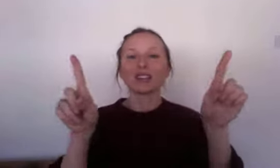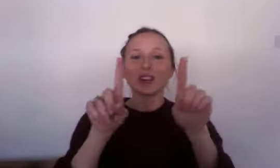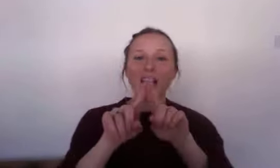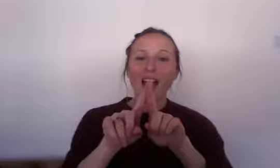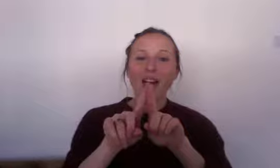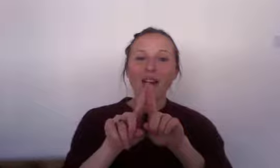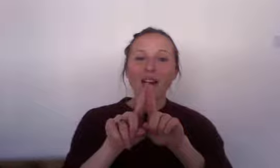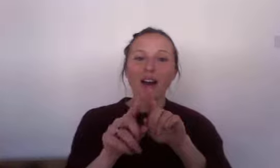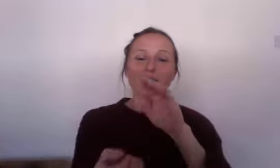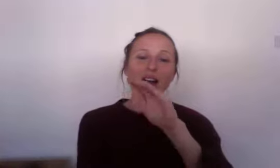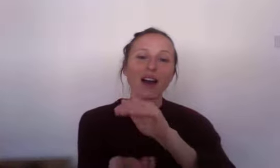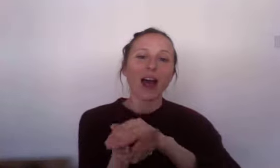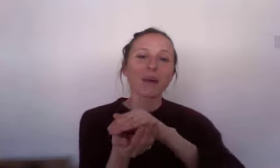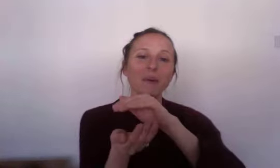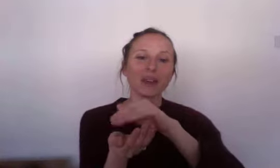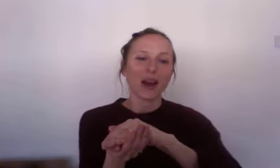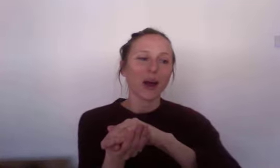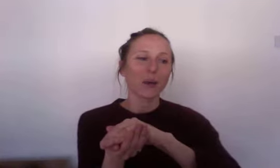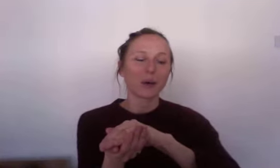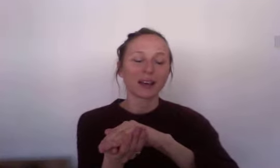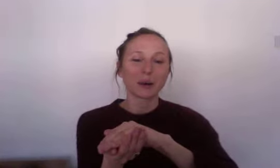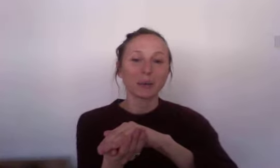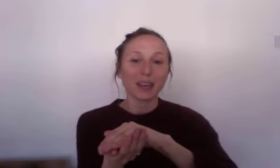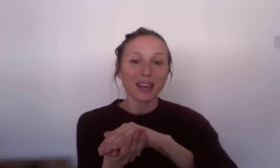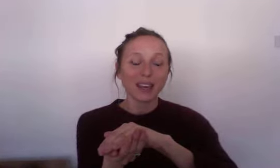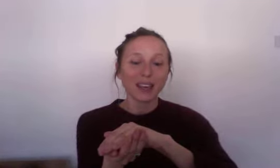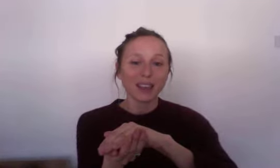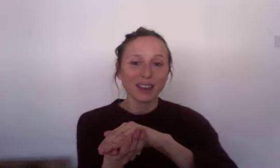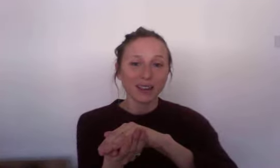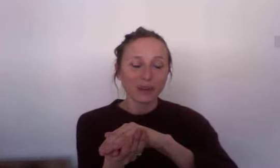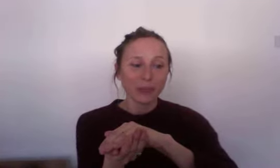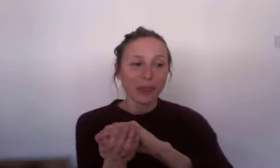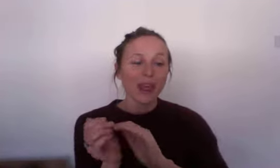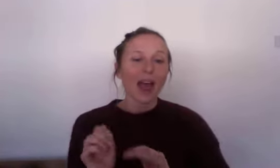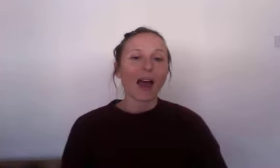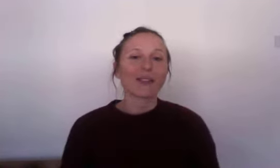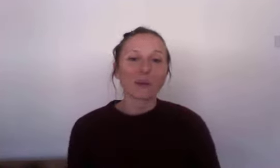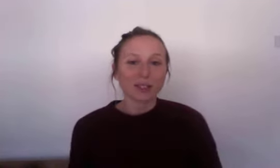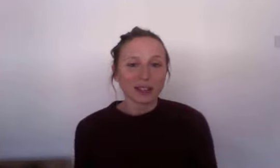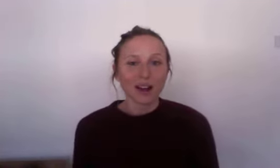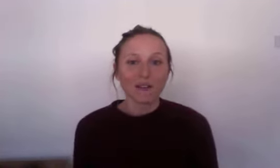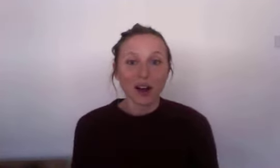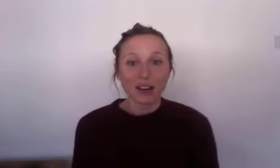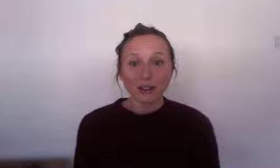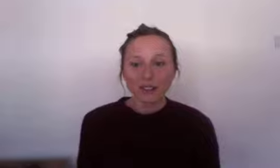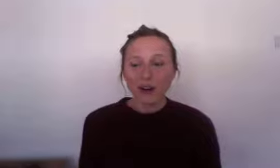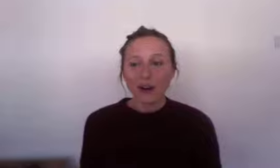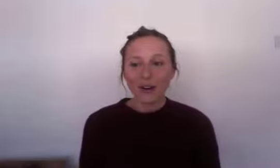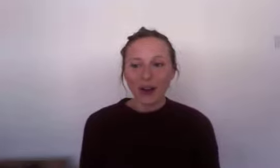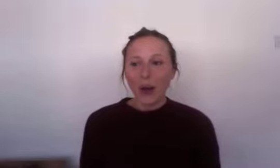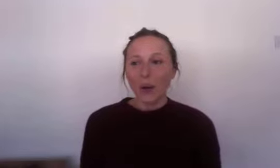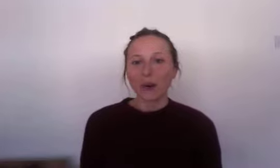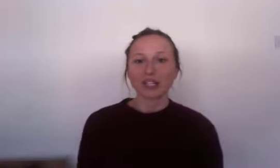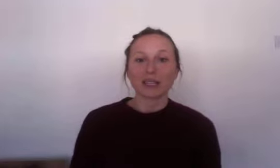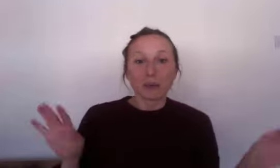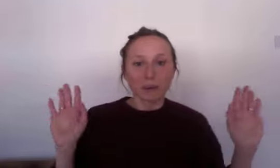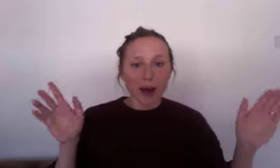together the happier we'll be and then we sing our final song which is bye bye